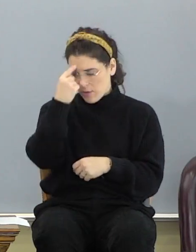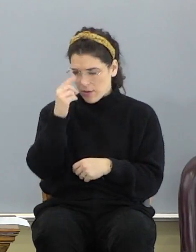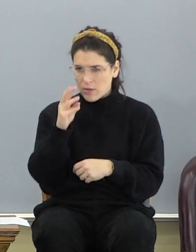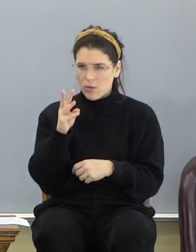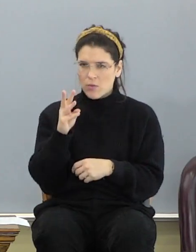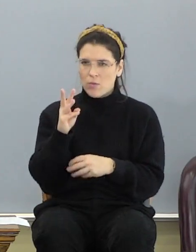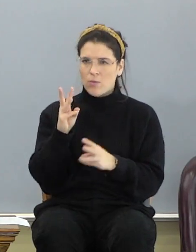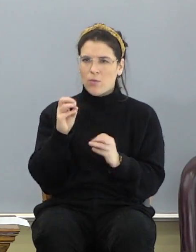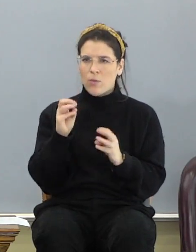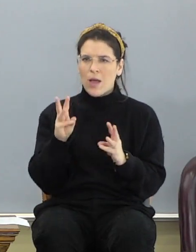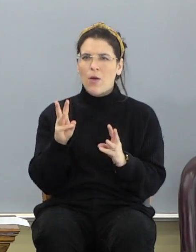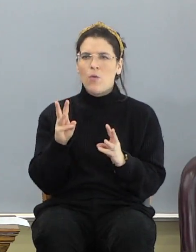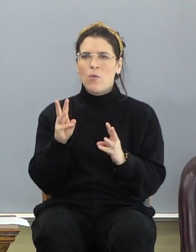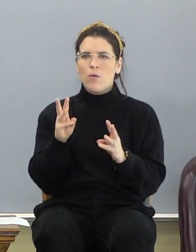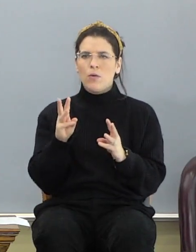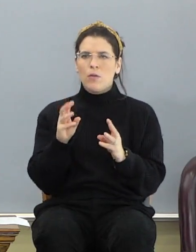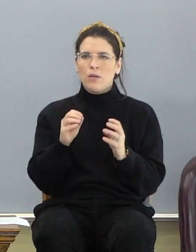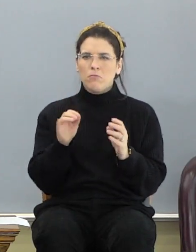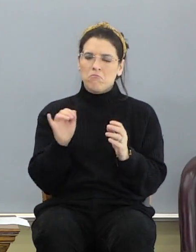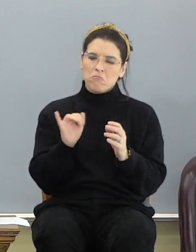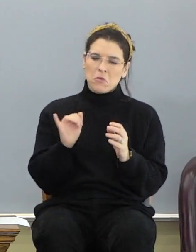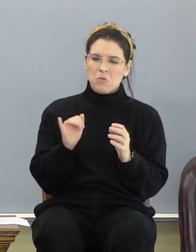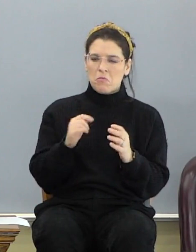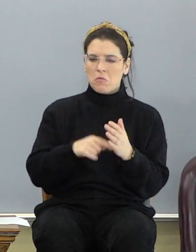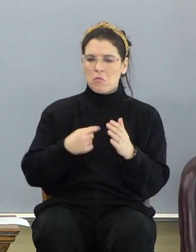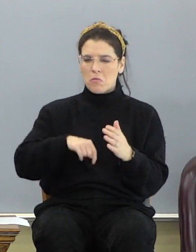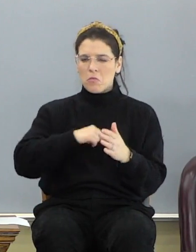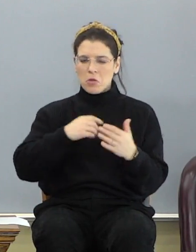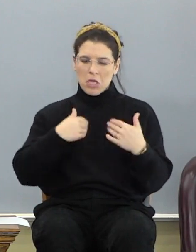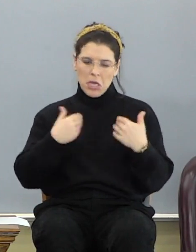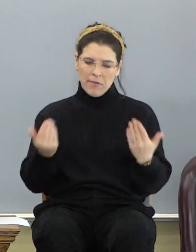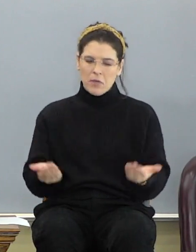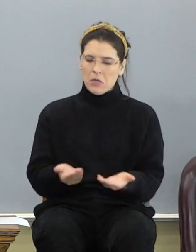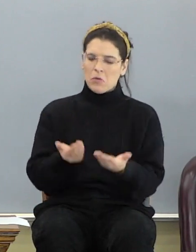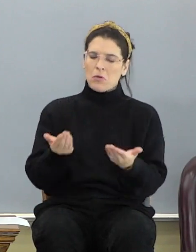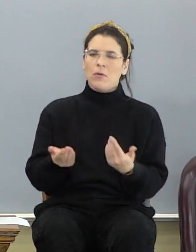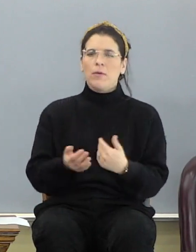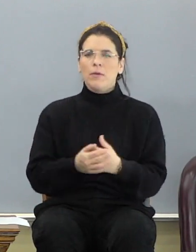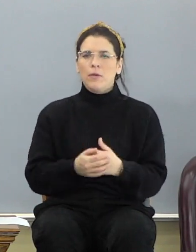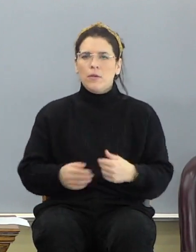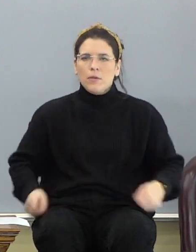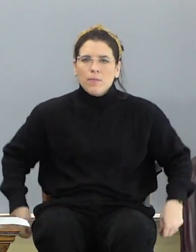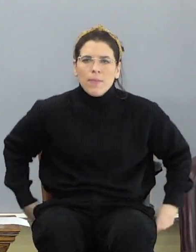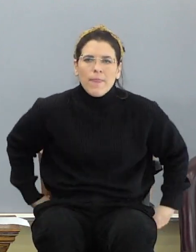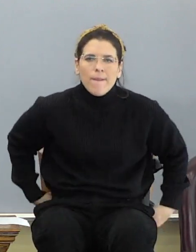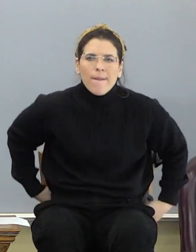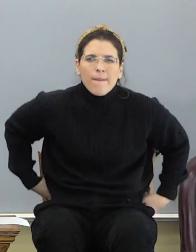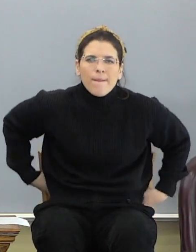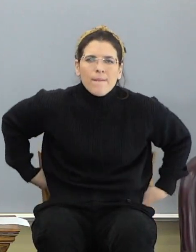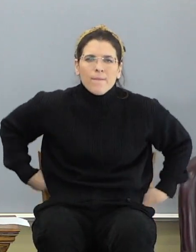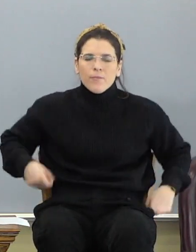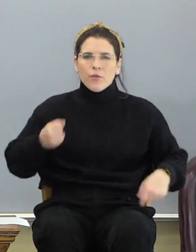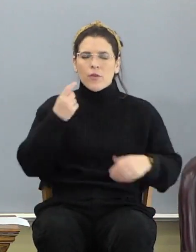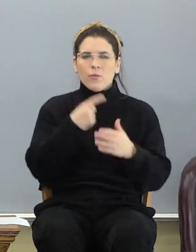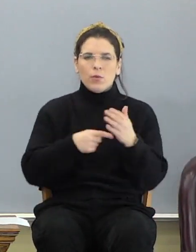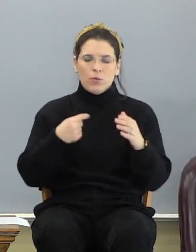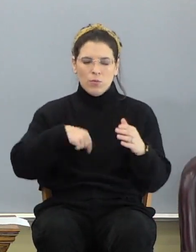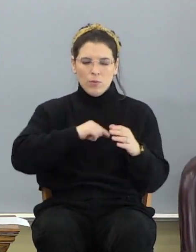wow, that's sort like what we got here. You understand, what we do here